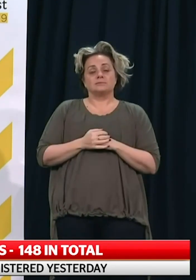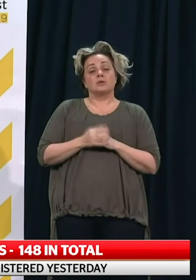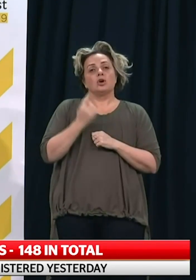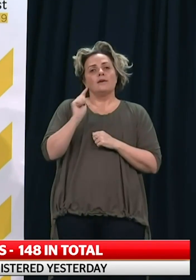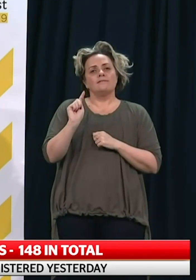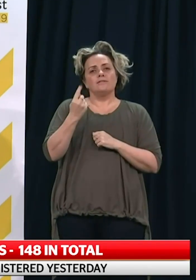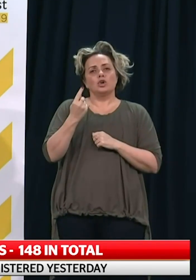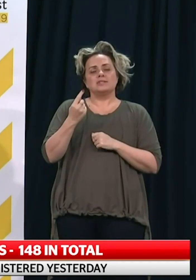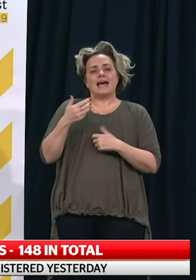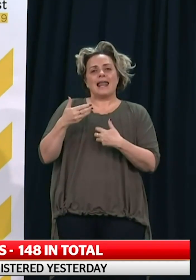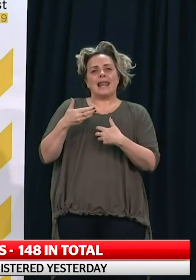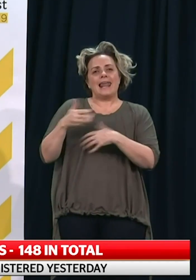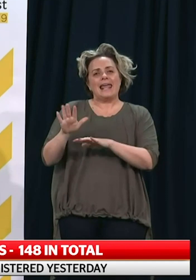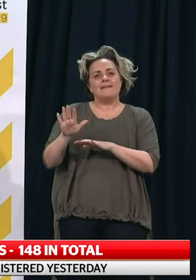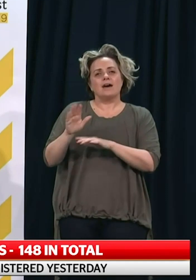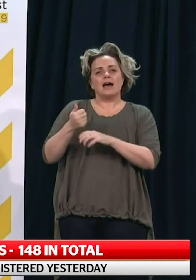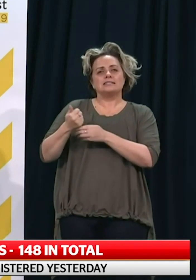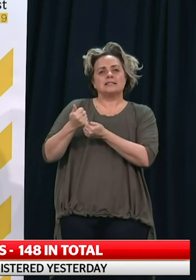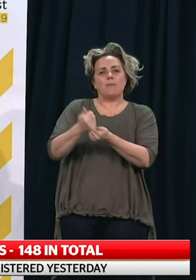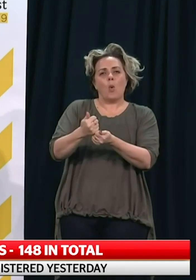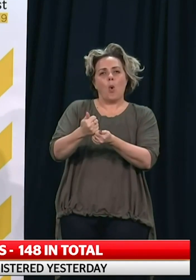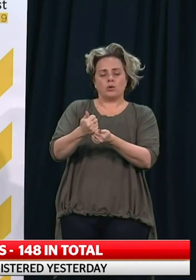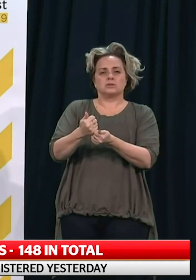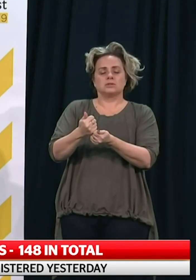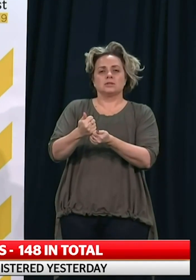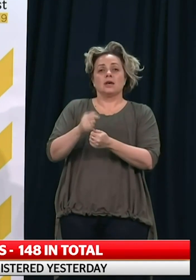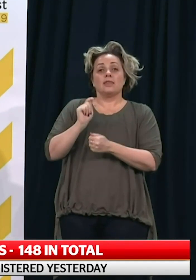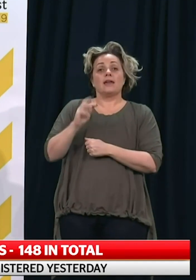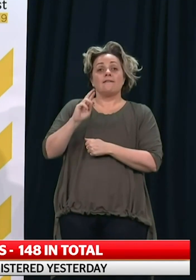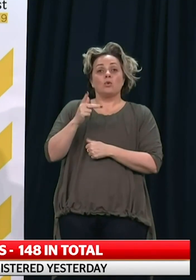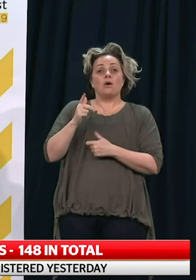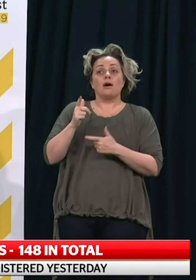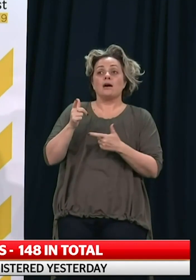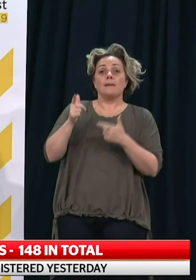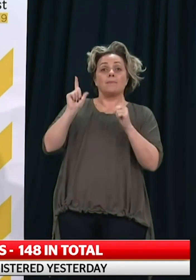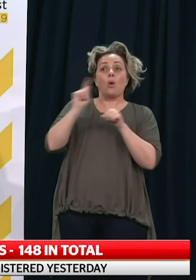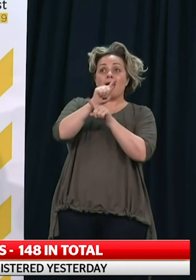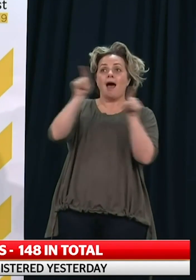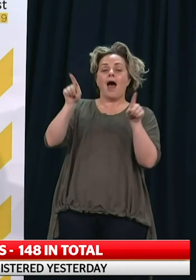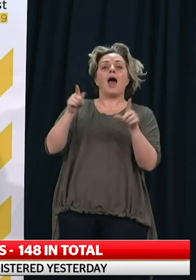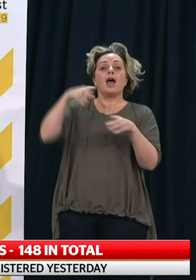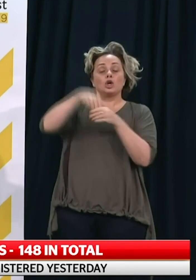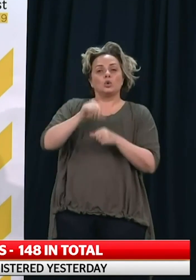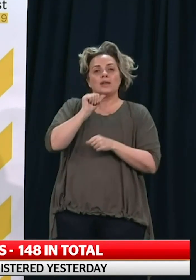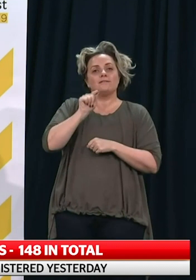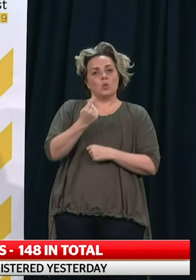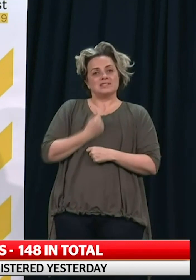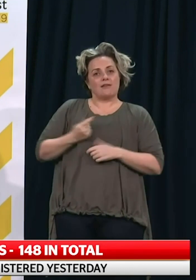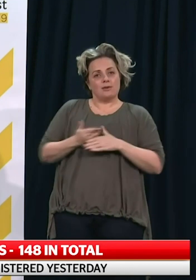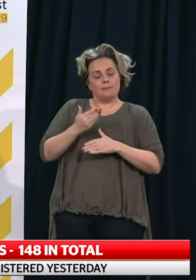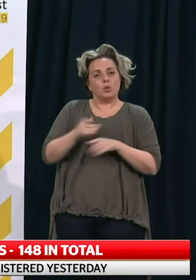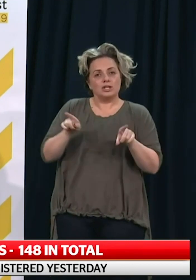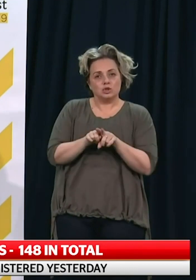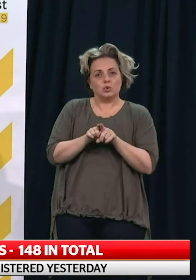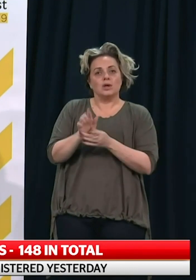to mention is the Leave Support Scheme. This is a scheme that is available for employers, including the self-employed, to help play